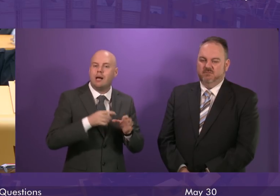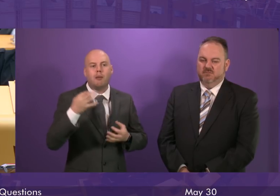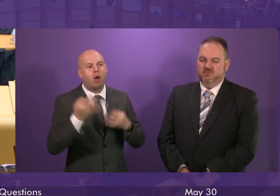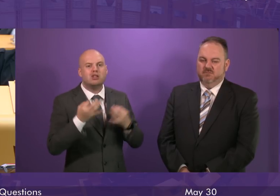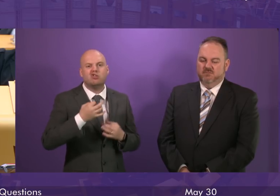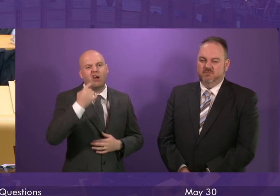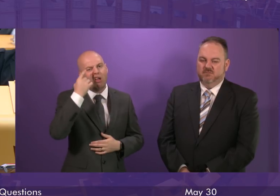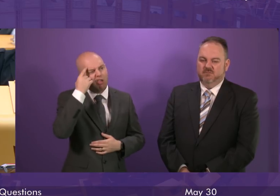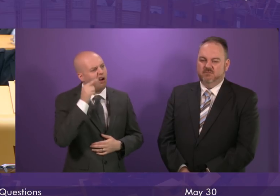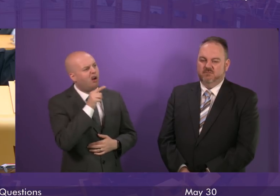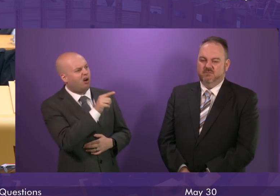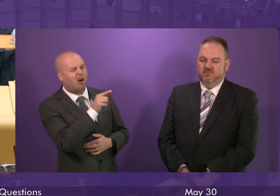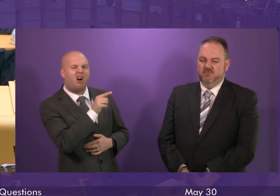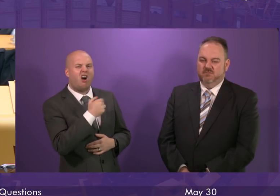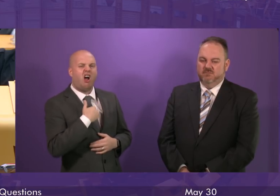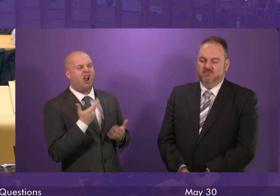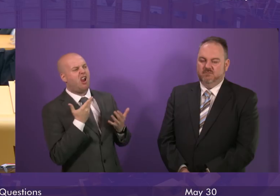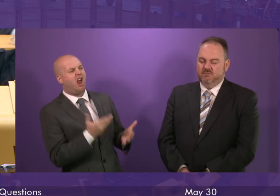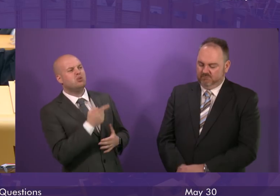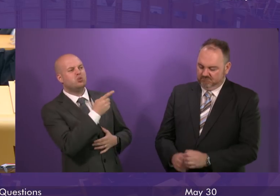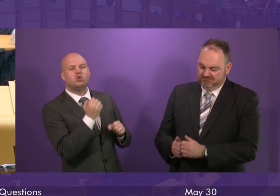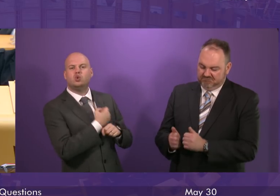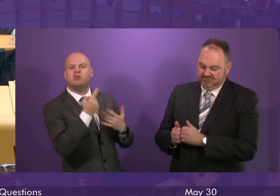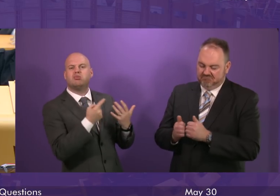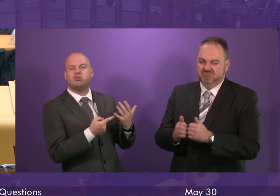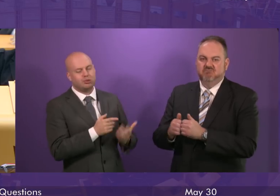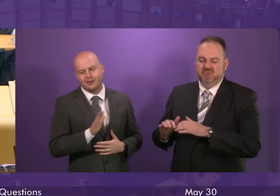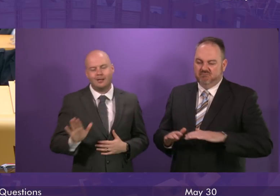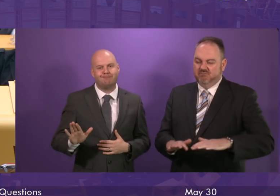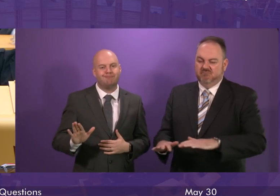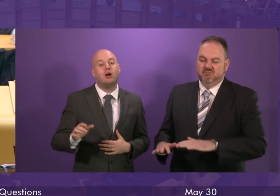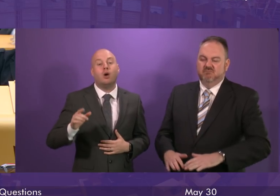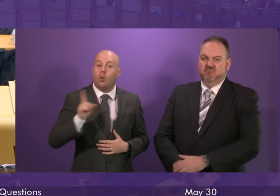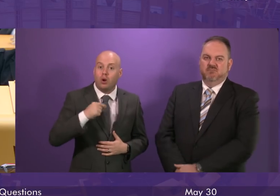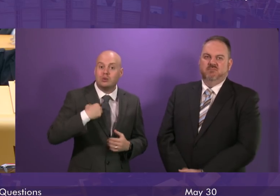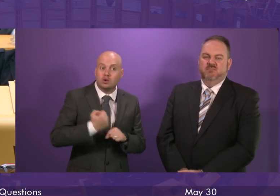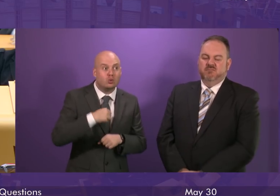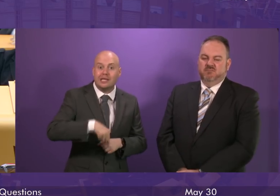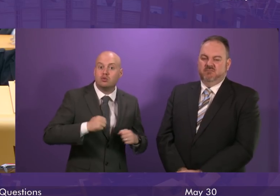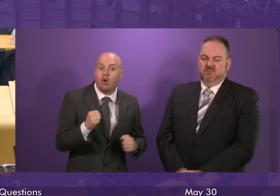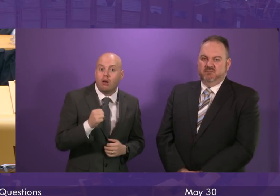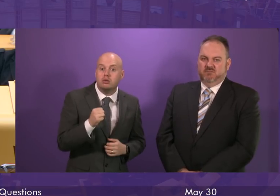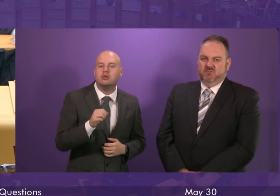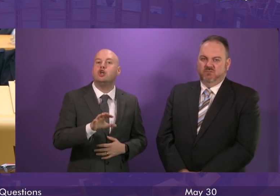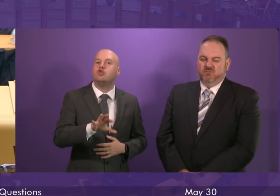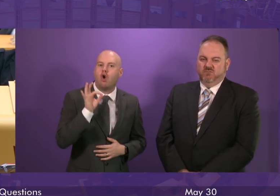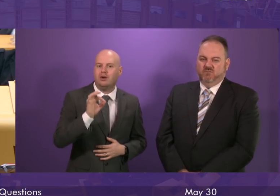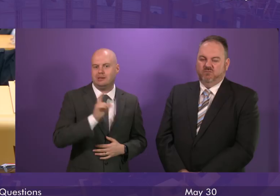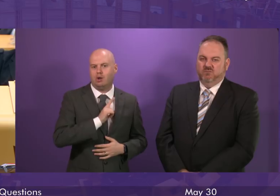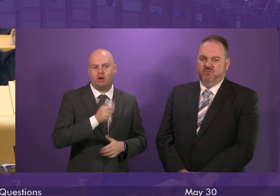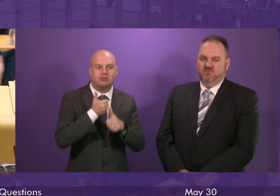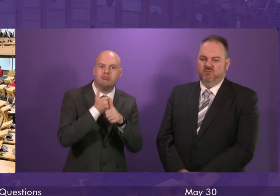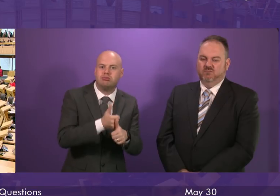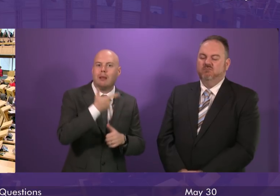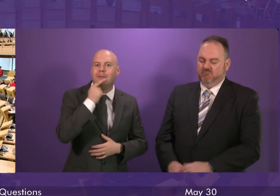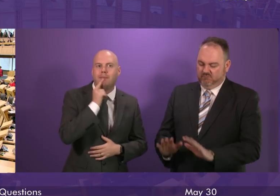can do is a matter of what they allow us to do, and instead what we do in Scotland is a matter of the choice of the people of